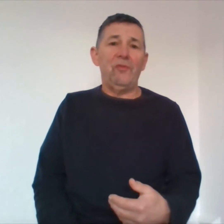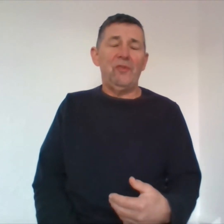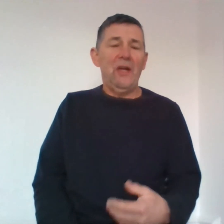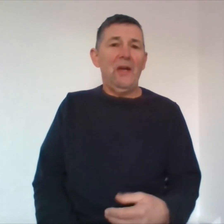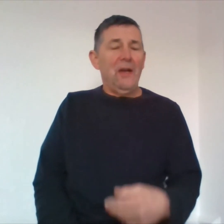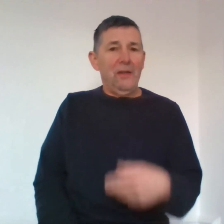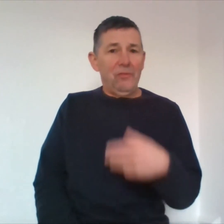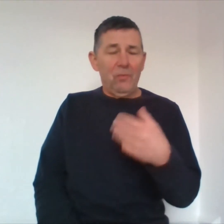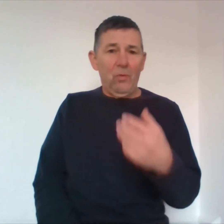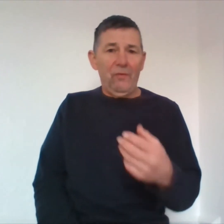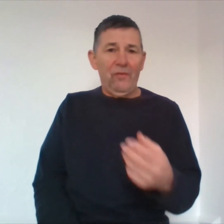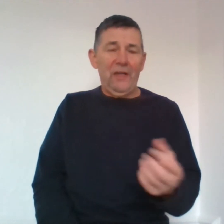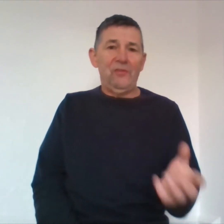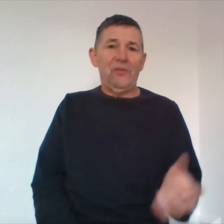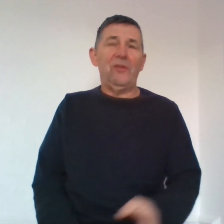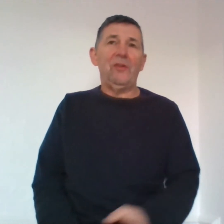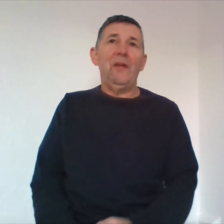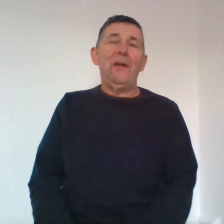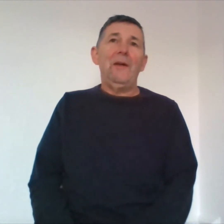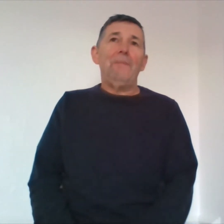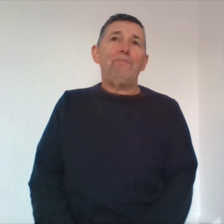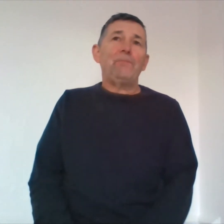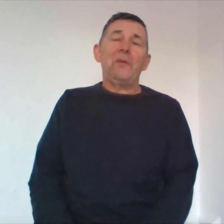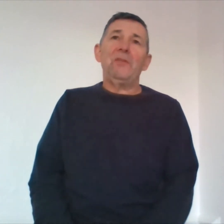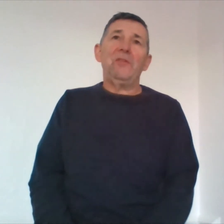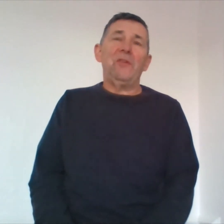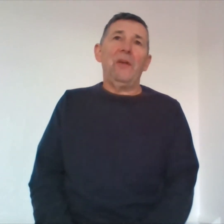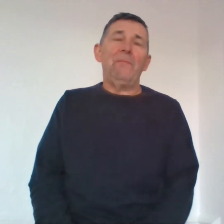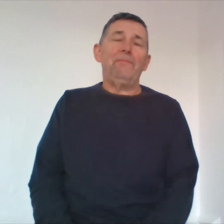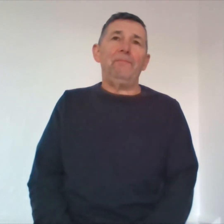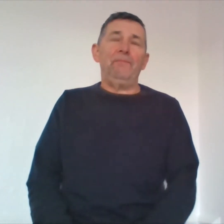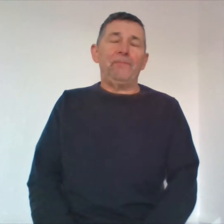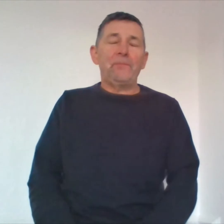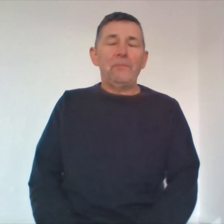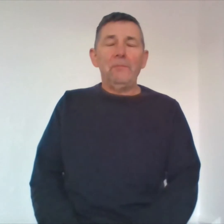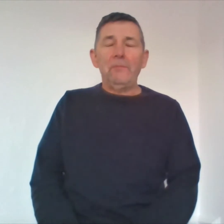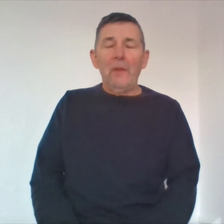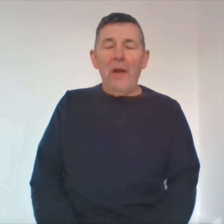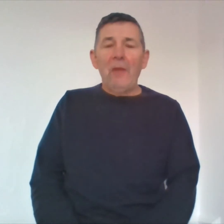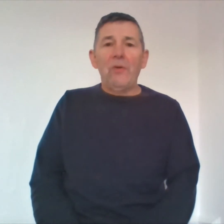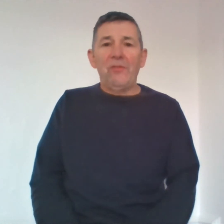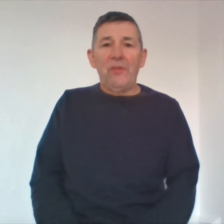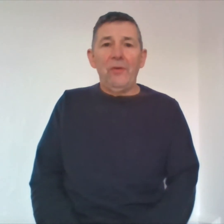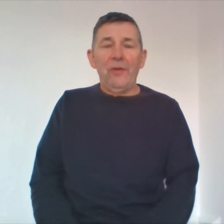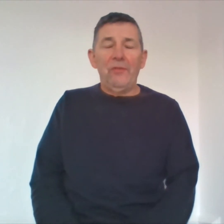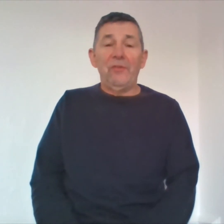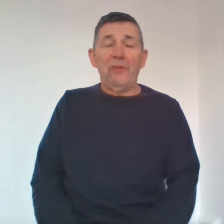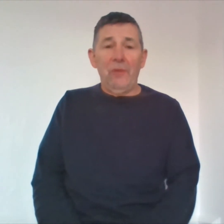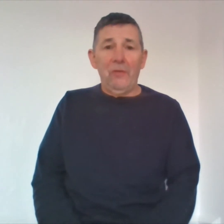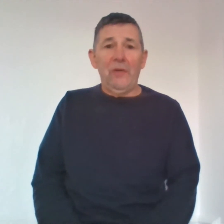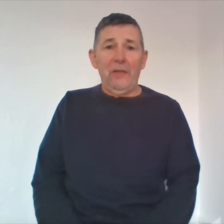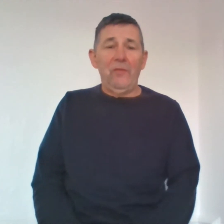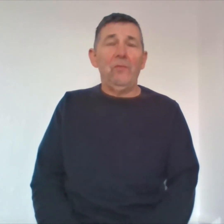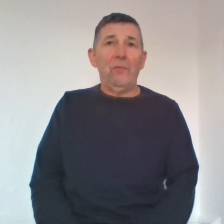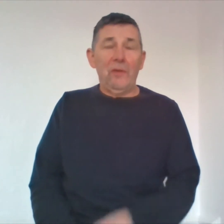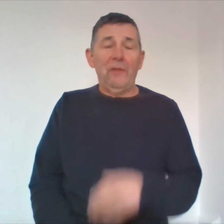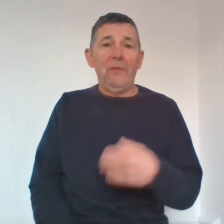and some qualifications and she says um i will consider it she says well okay if you give me